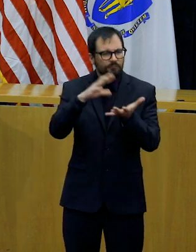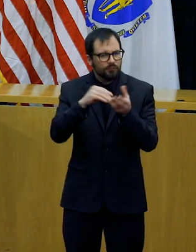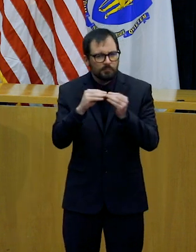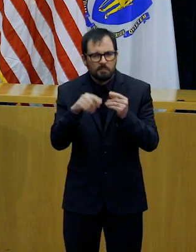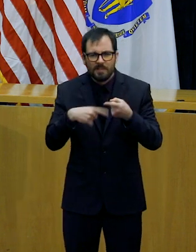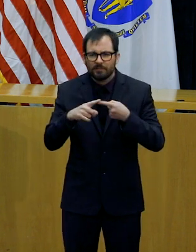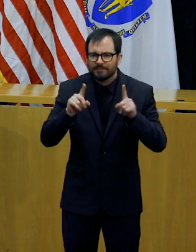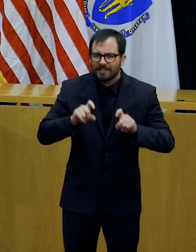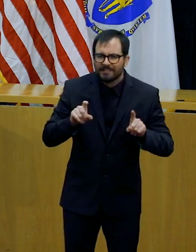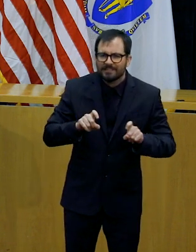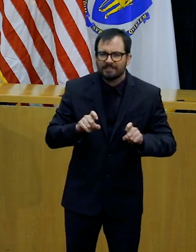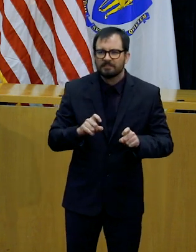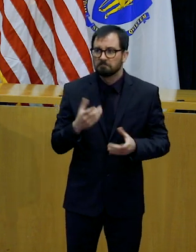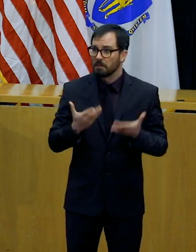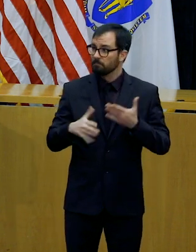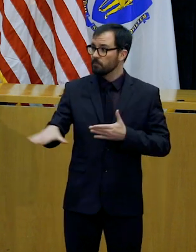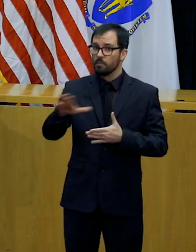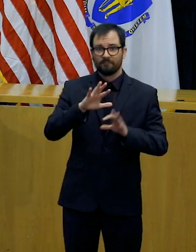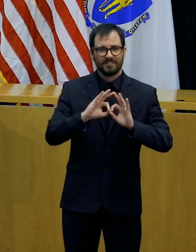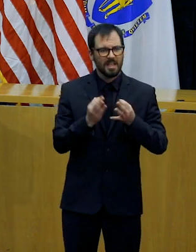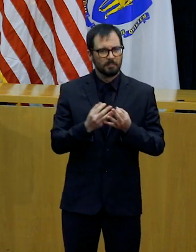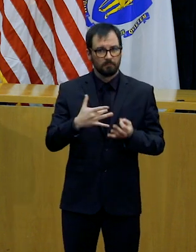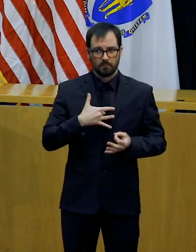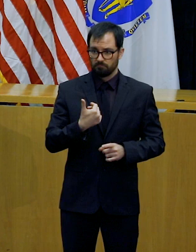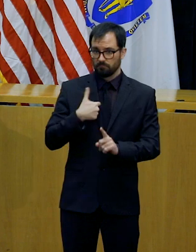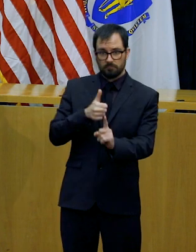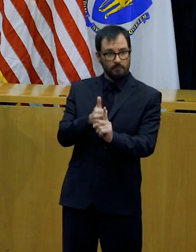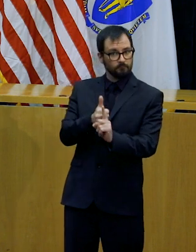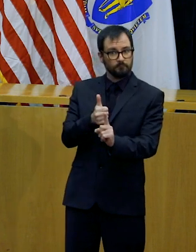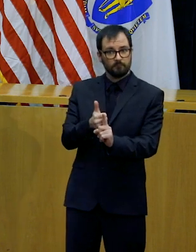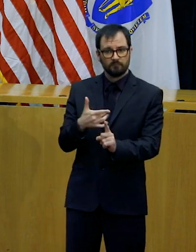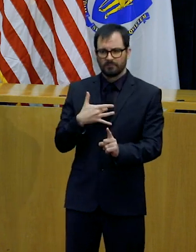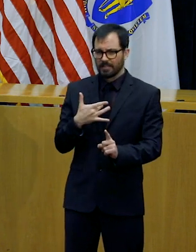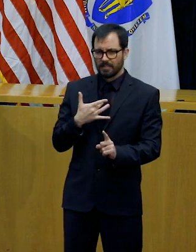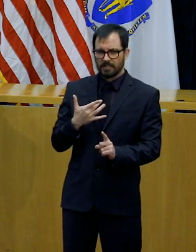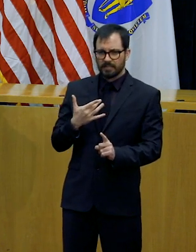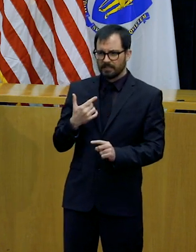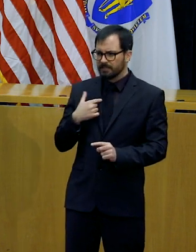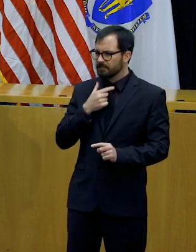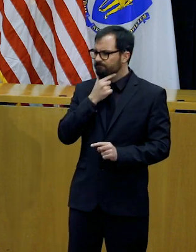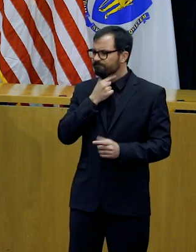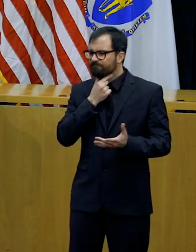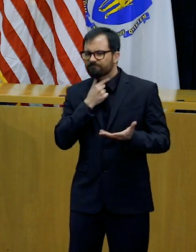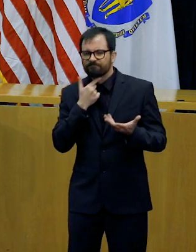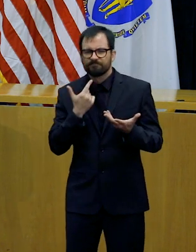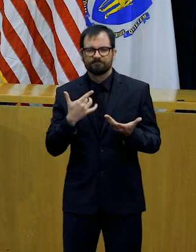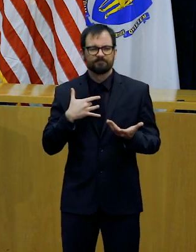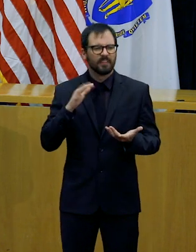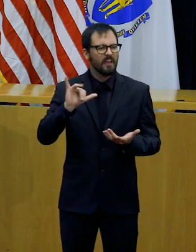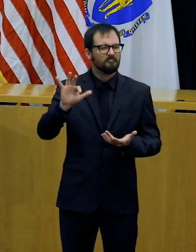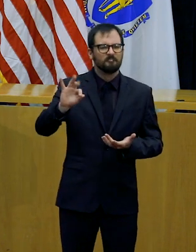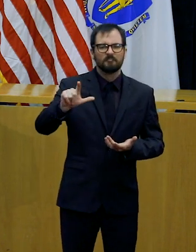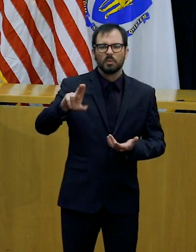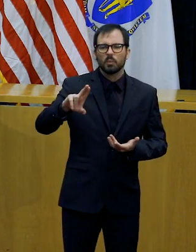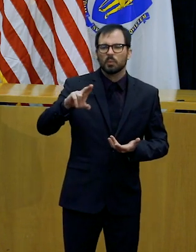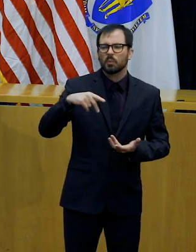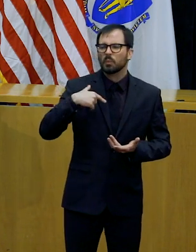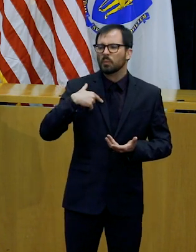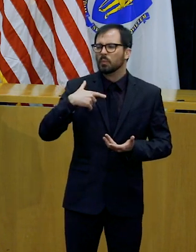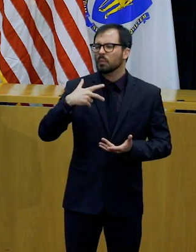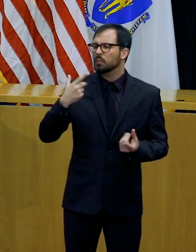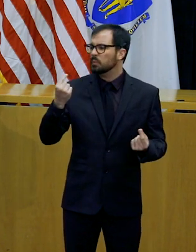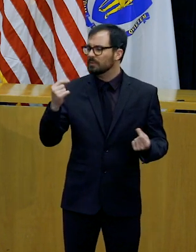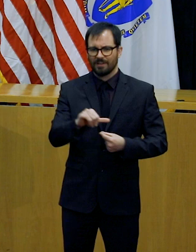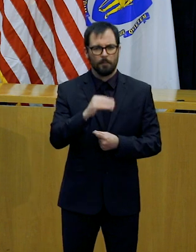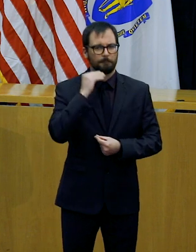associated with something like the flu, you should stay home and begin first by contacting your medical provider. Remember, as